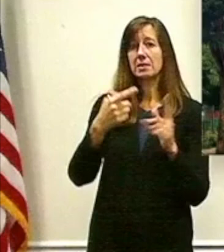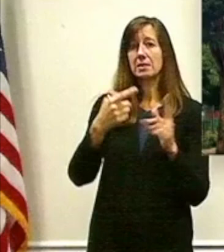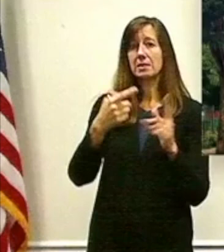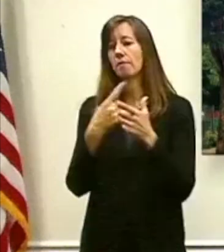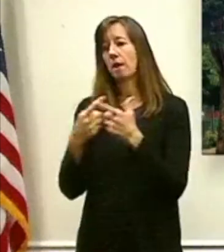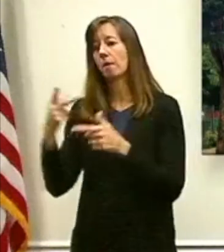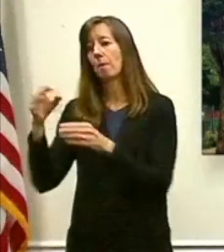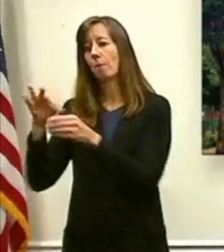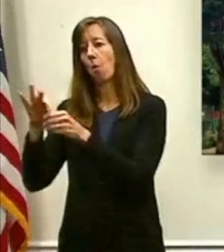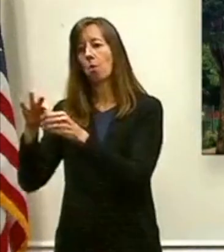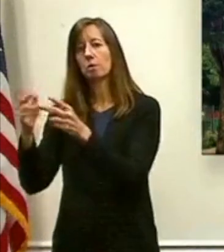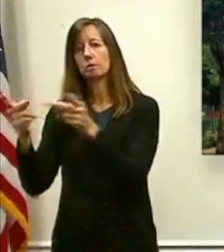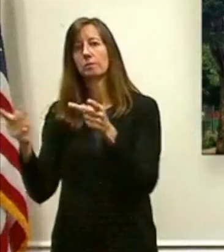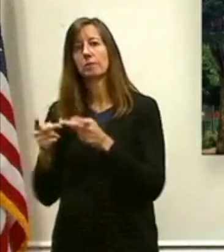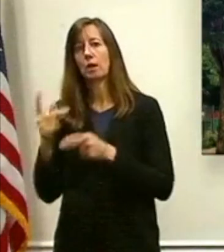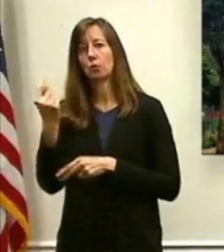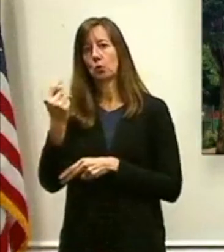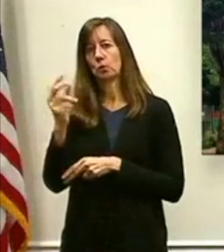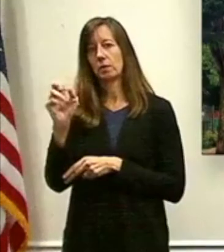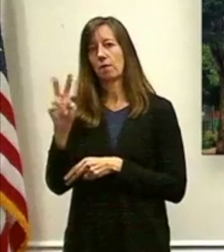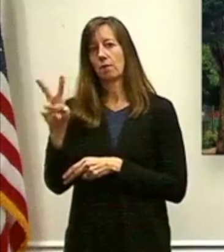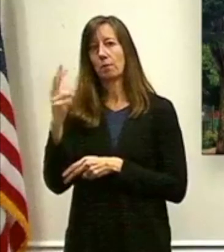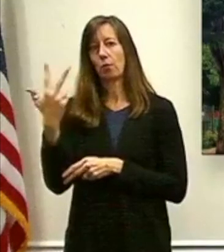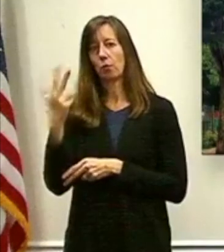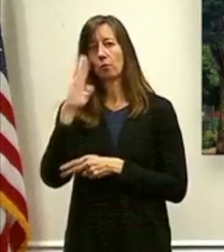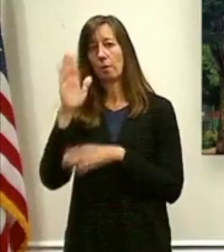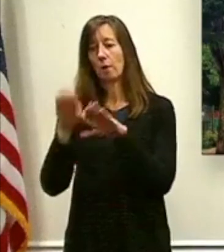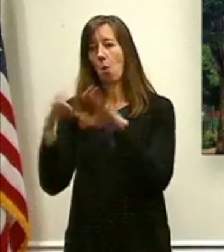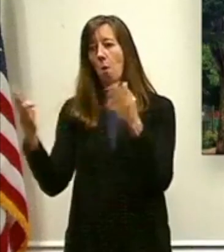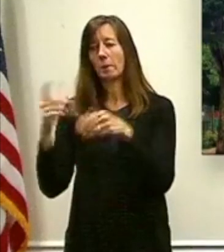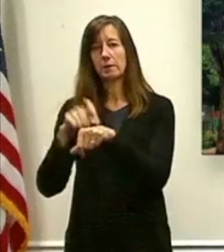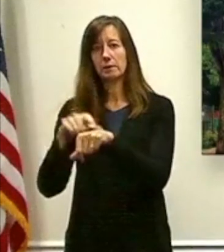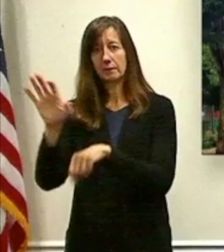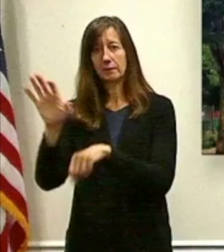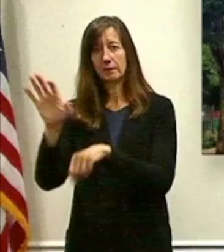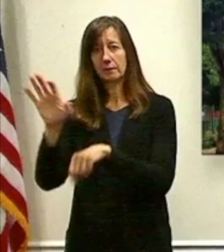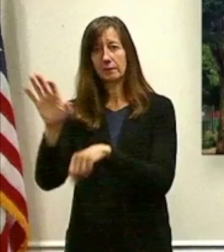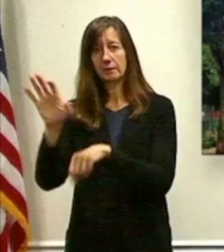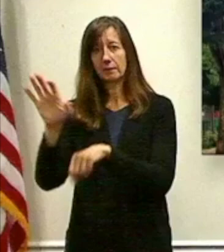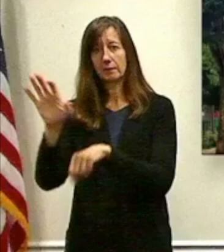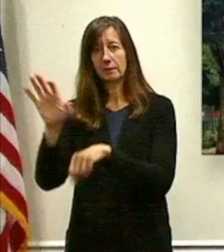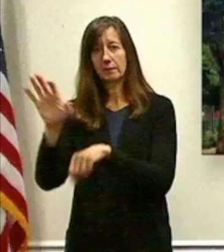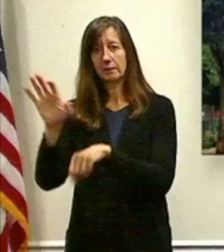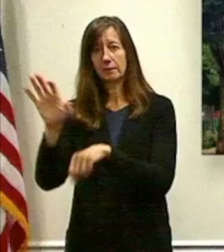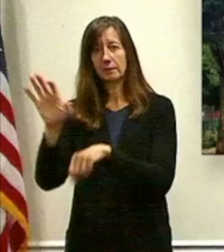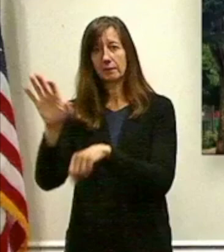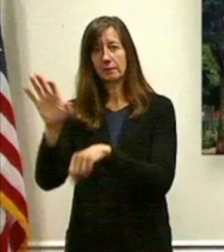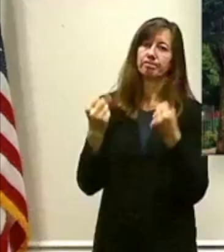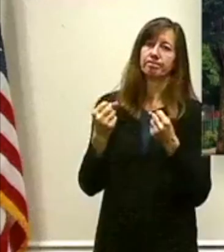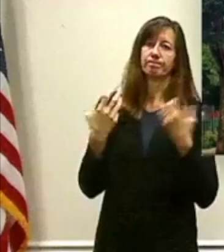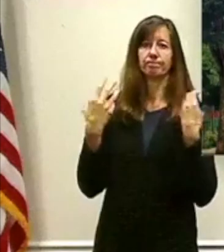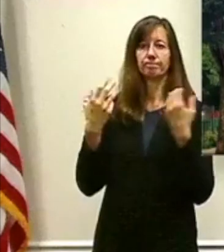3rd. And in the meantime, be safe, stay healthy, and be kind to each other.